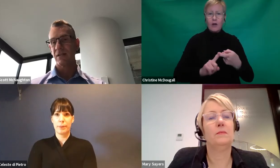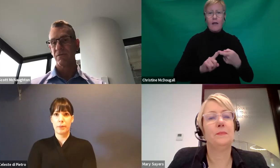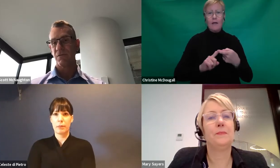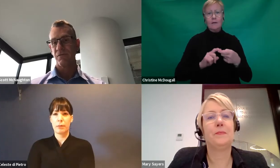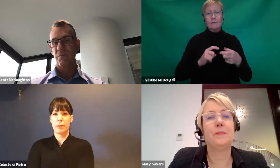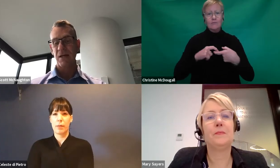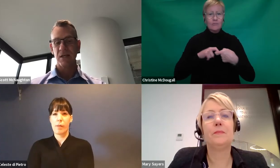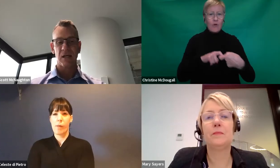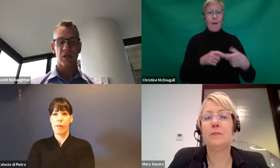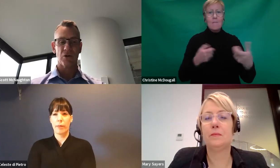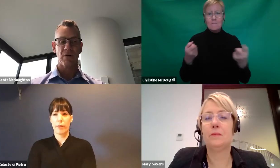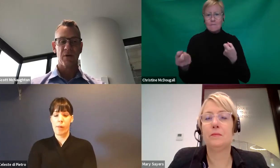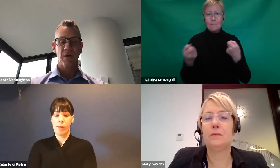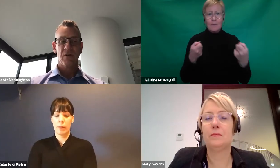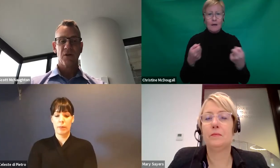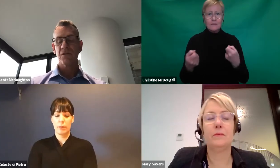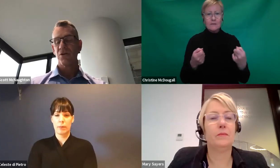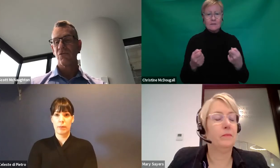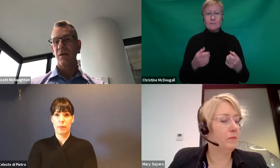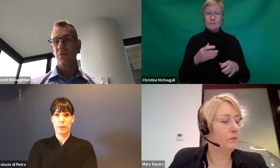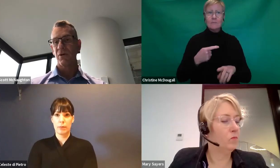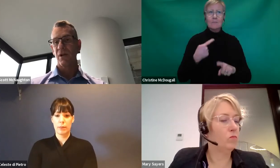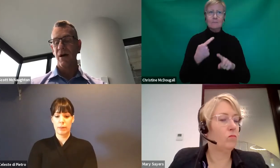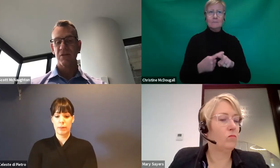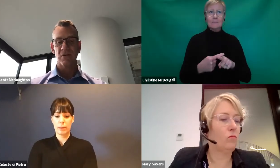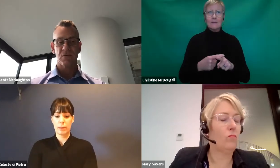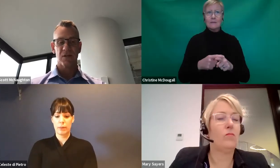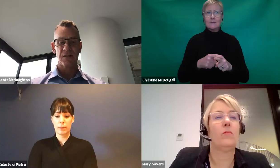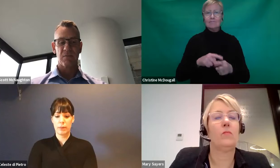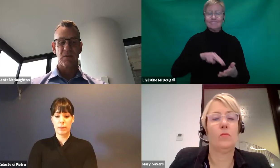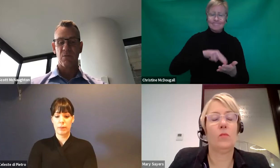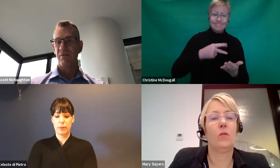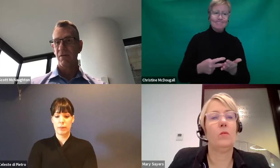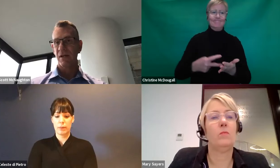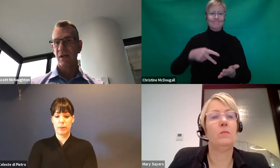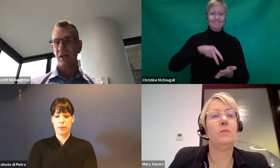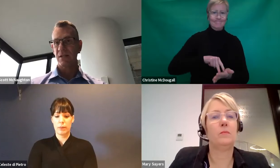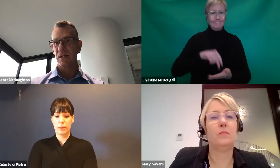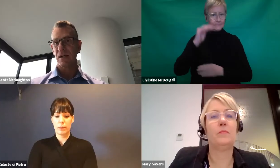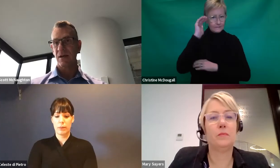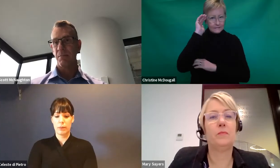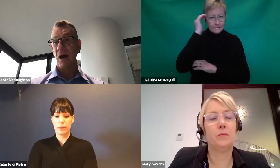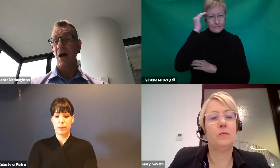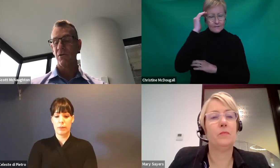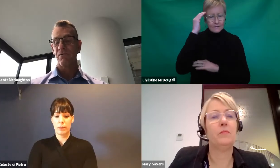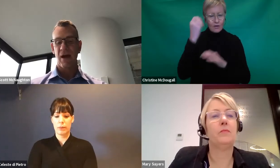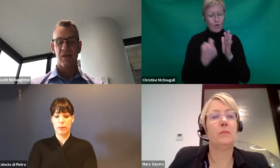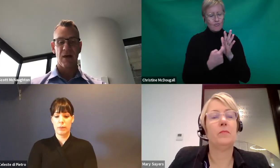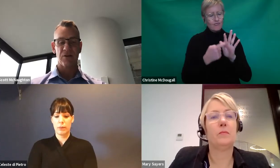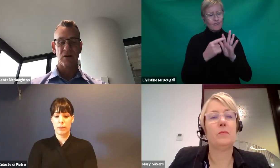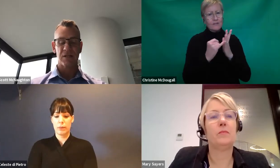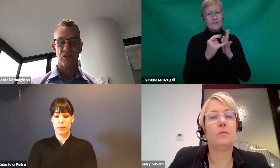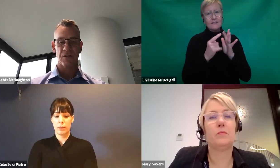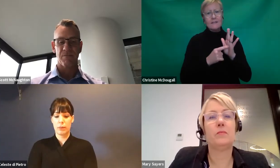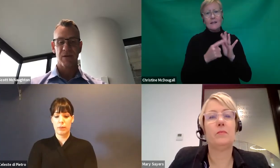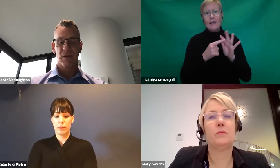resilience for maintaining a job. Those sort of really important life skills are something that we're very keen to see part of that